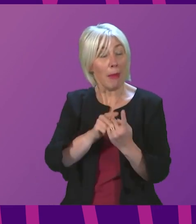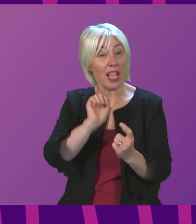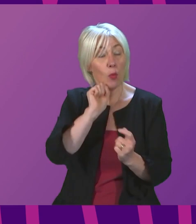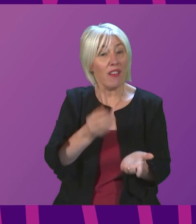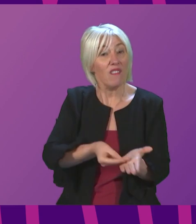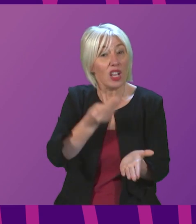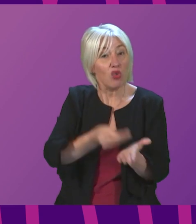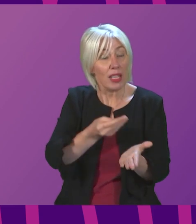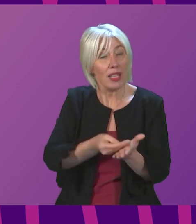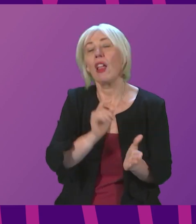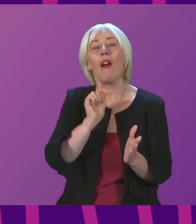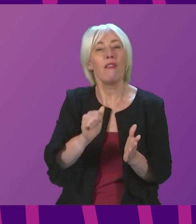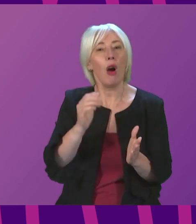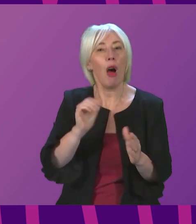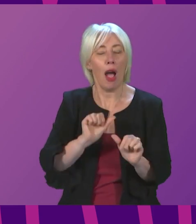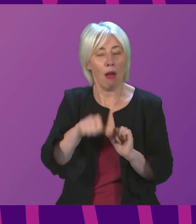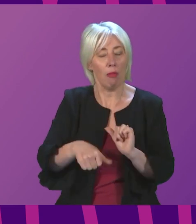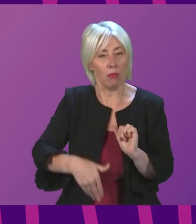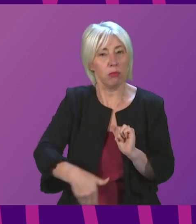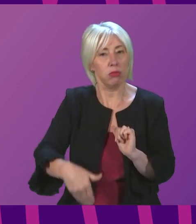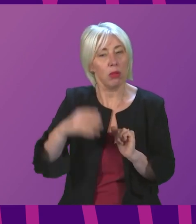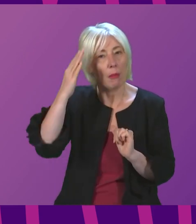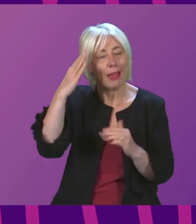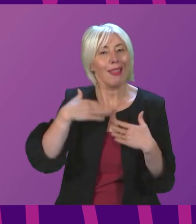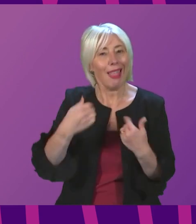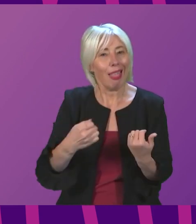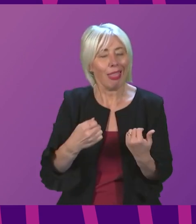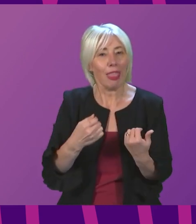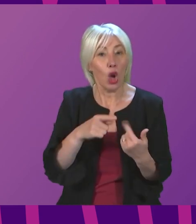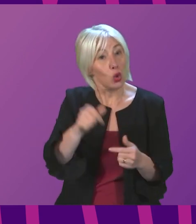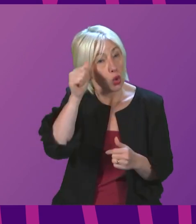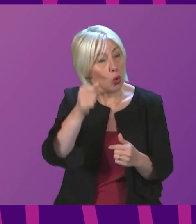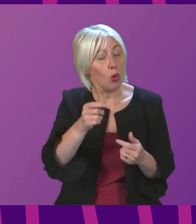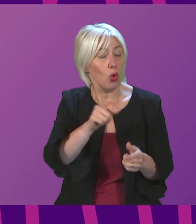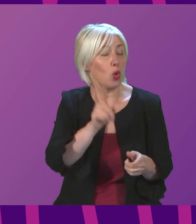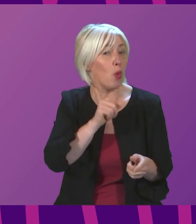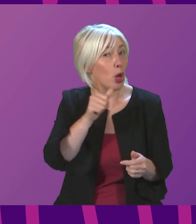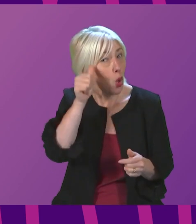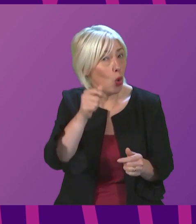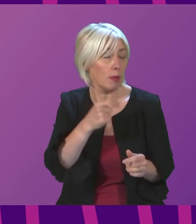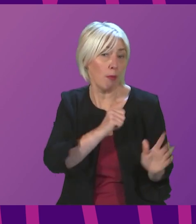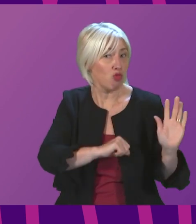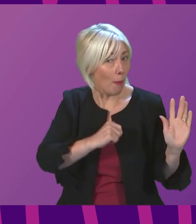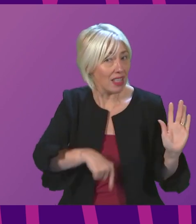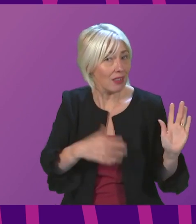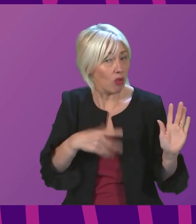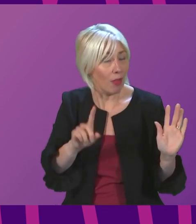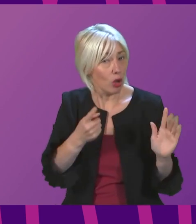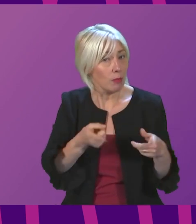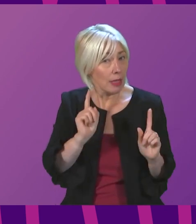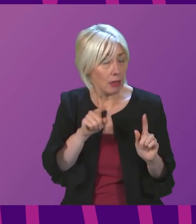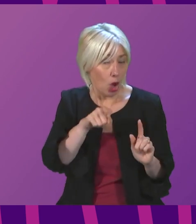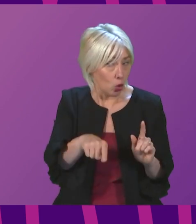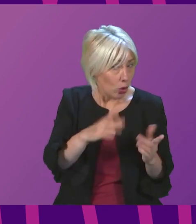perinatal mental health care was announced, so she has heard the promises. Will the First Minister now ensure that